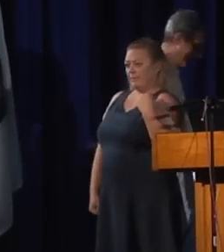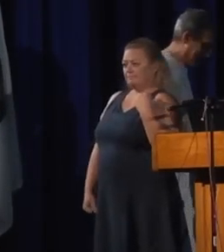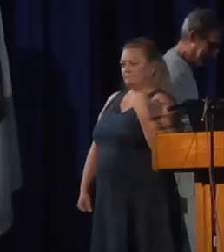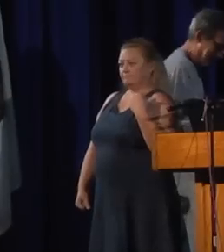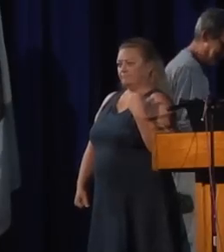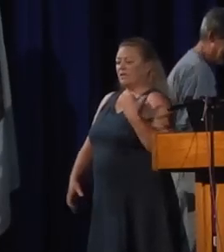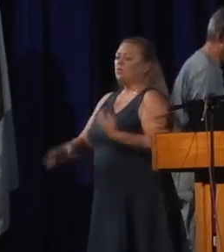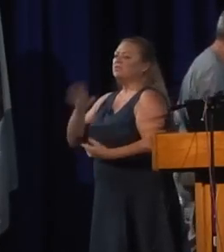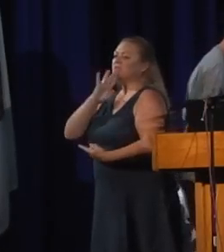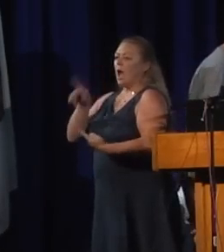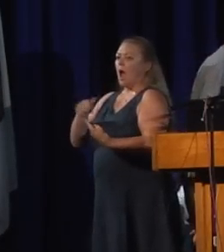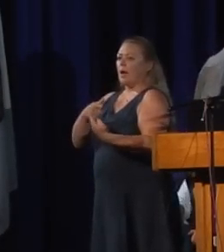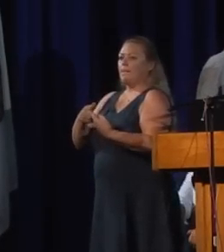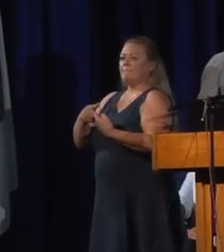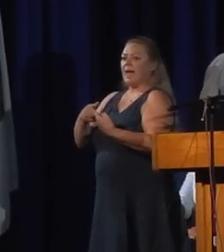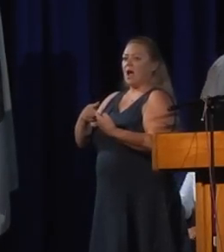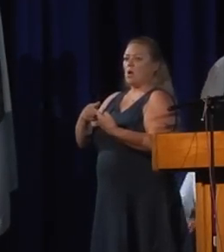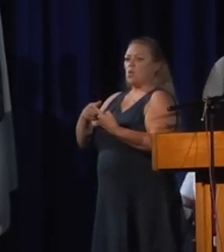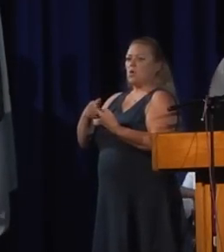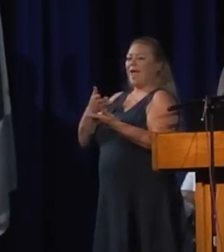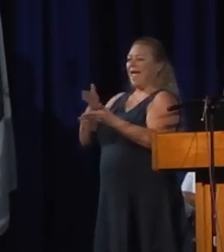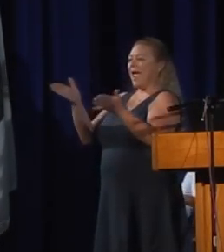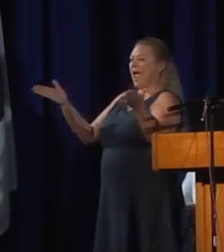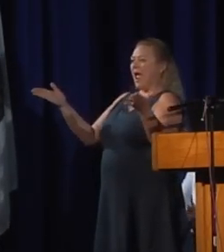associated with this fire. Dr. Levin.